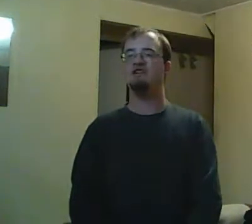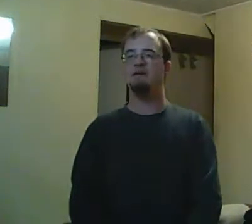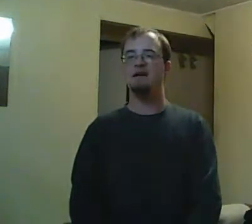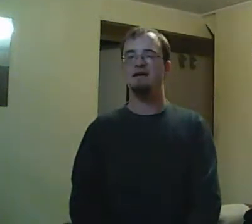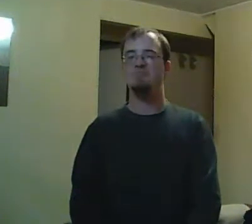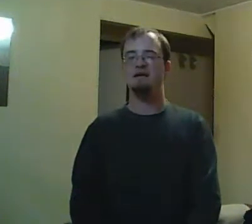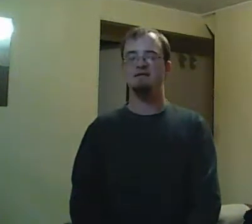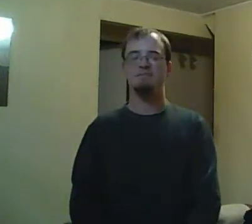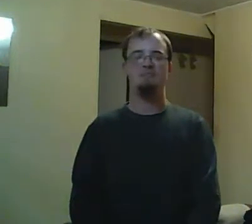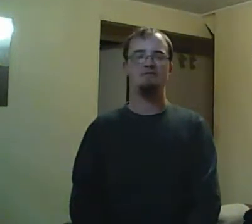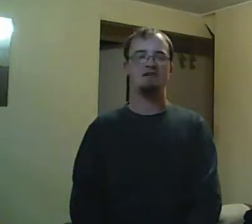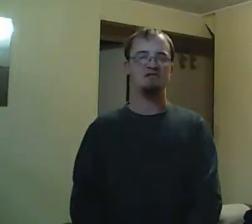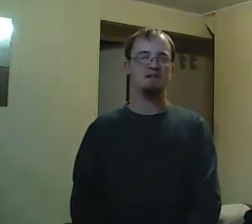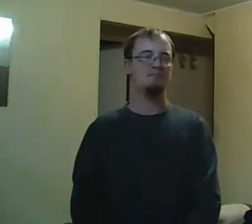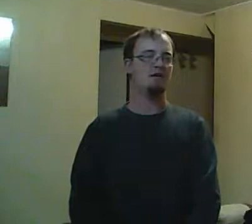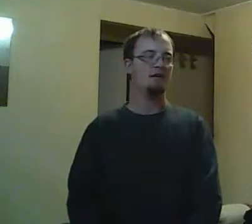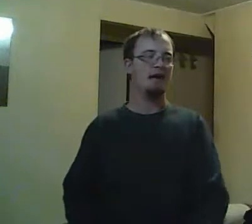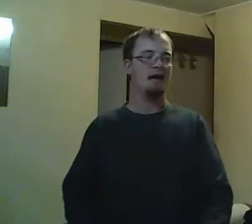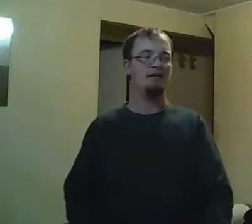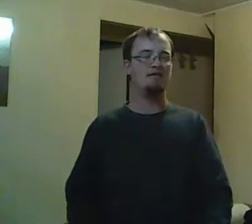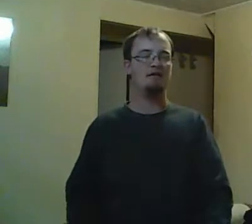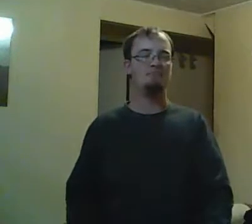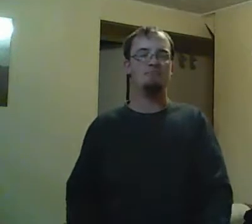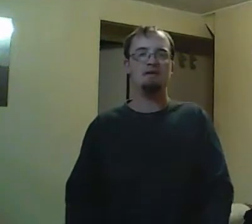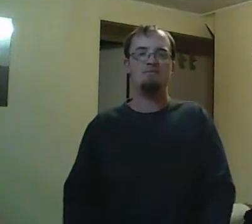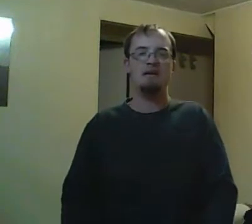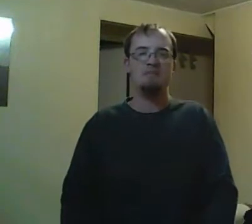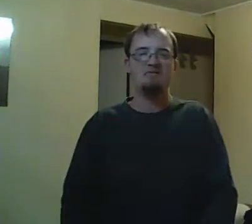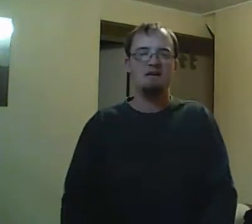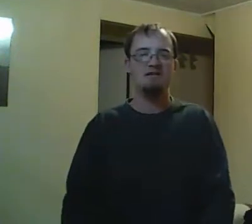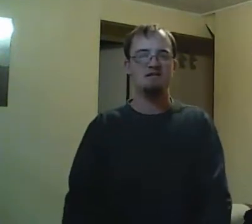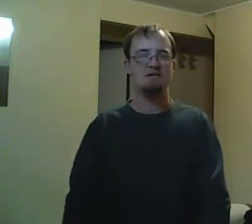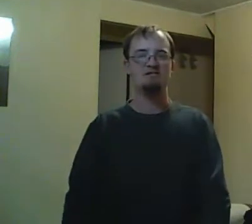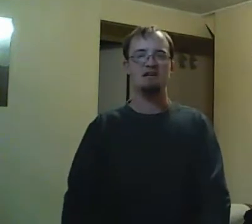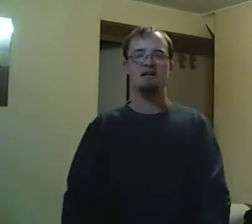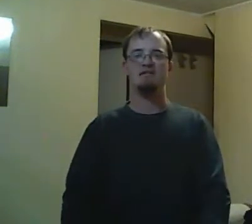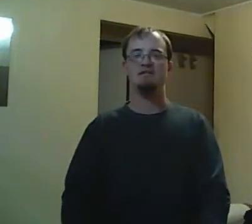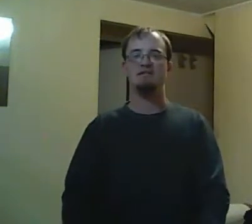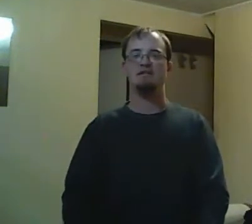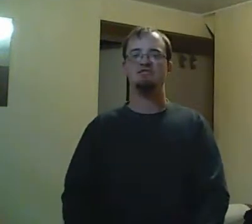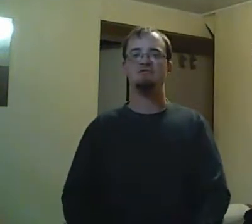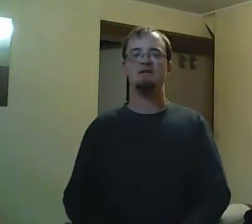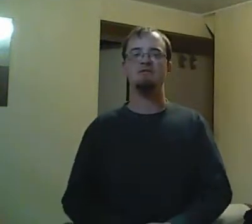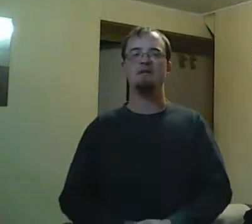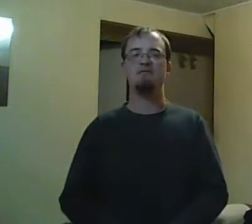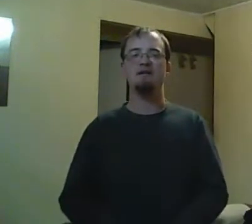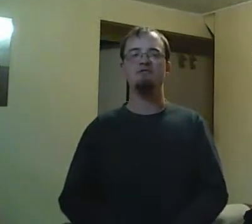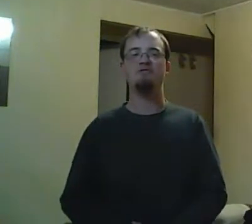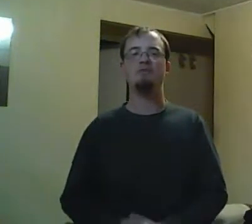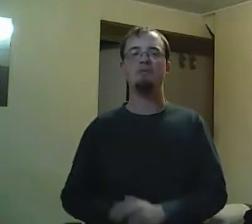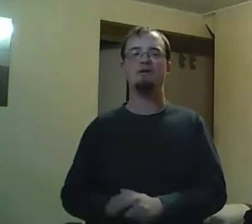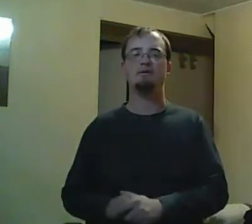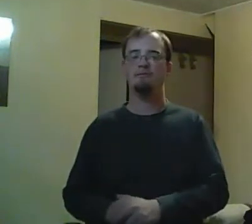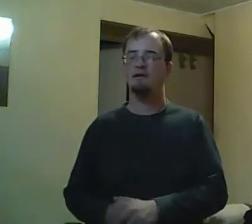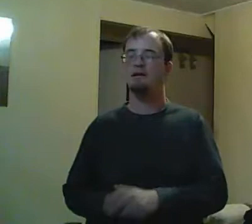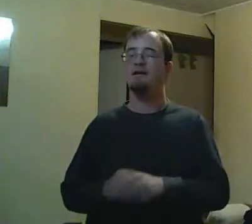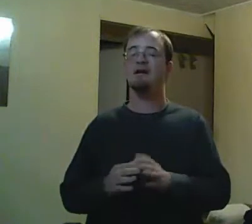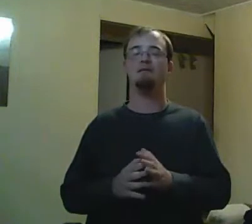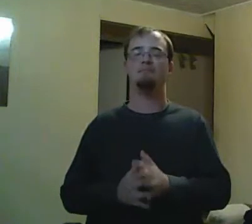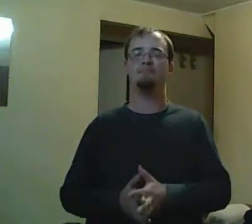actually is worried about the trial and how she's being perceived, so she wanted to cancel it. But Spitter told her off, saying, you have to get this guy.